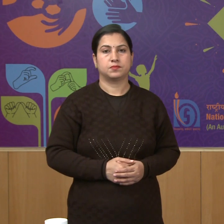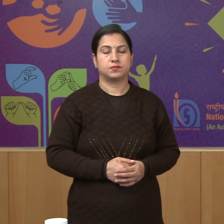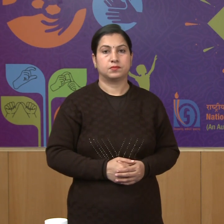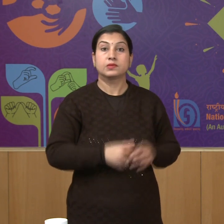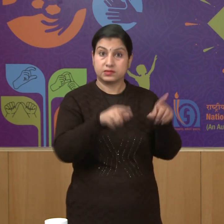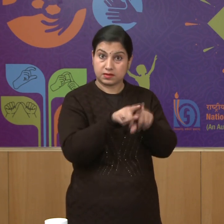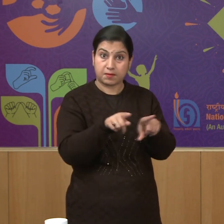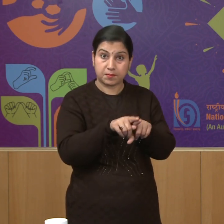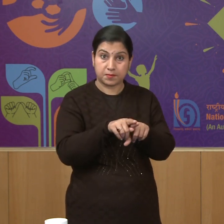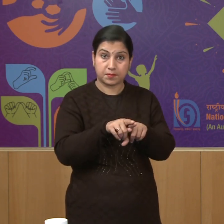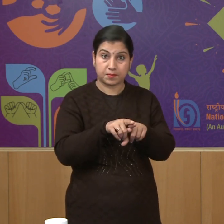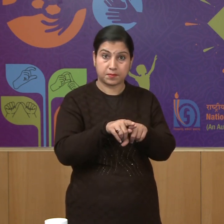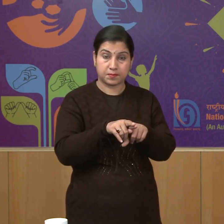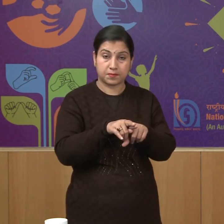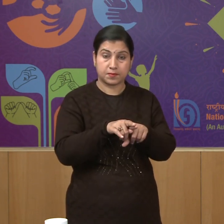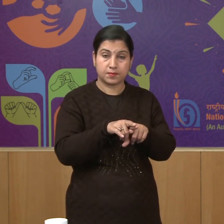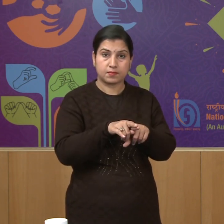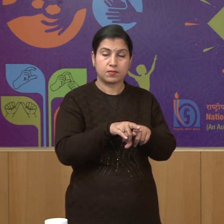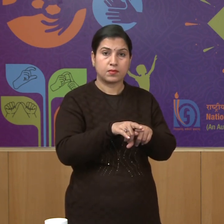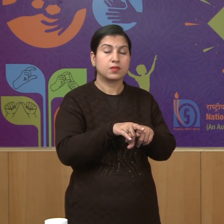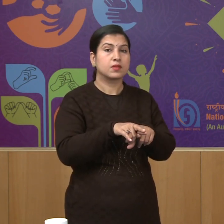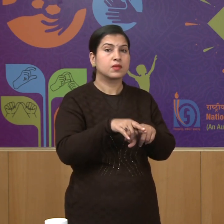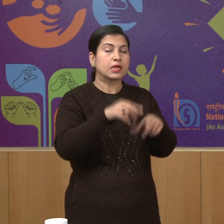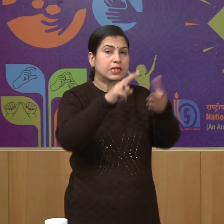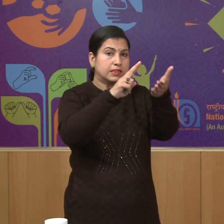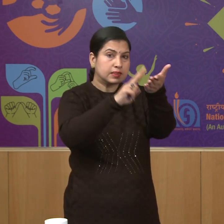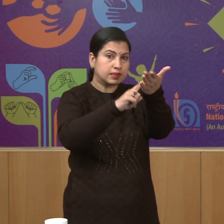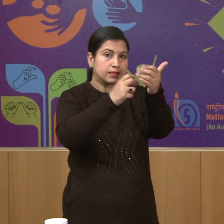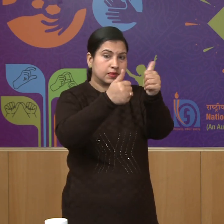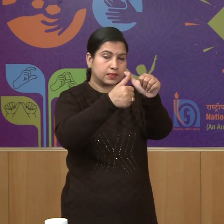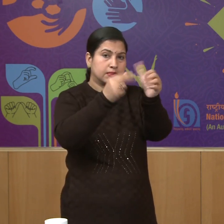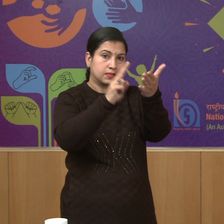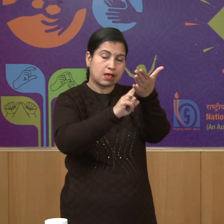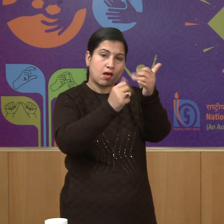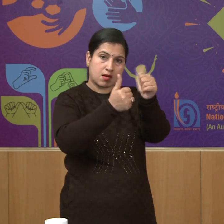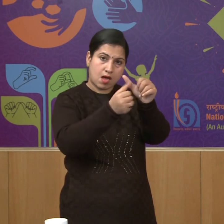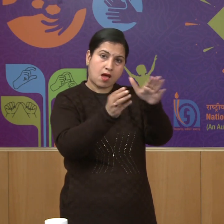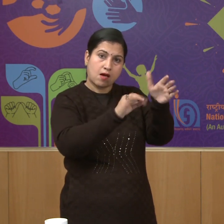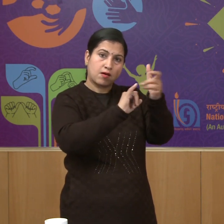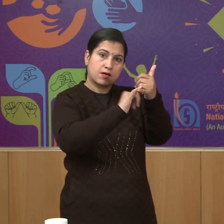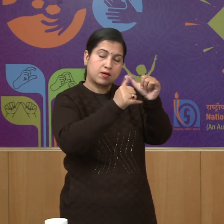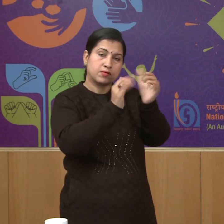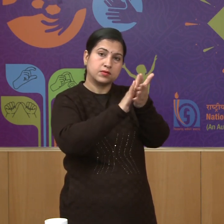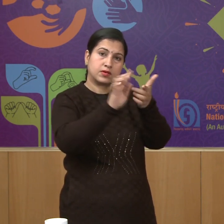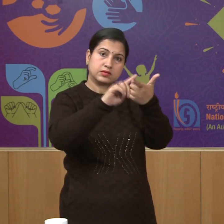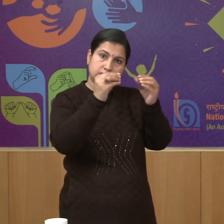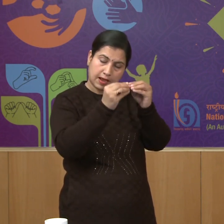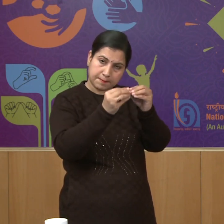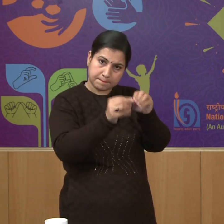also Nana Sahab and Tantya Tope